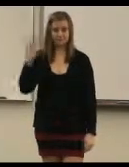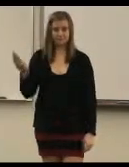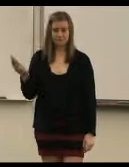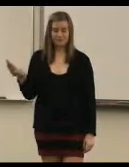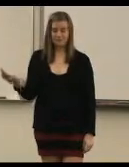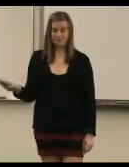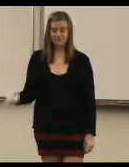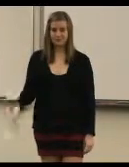know.